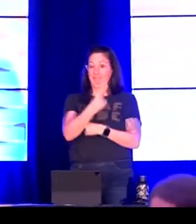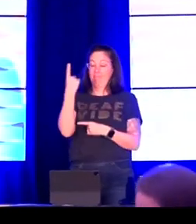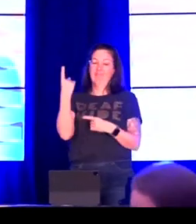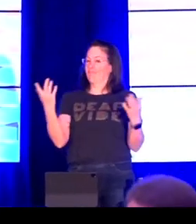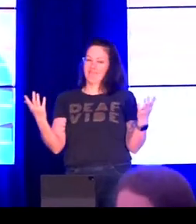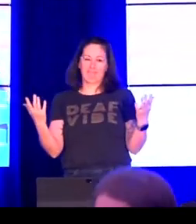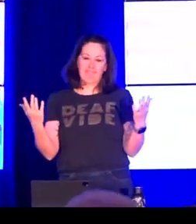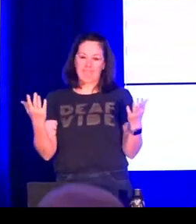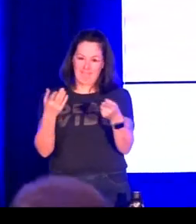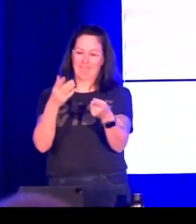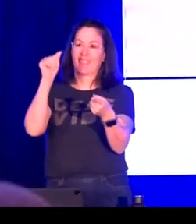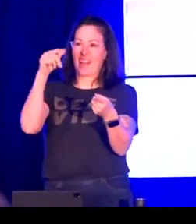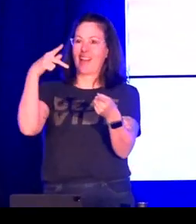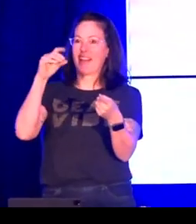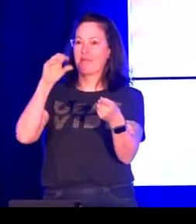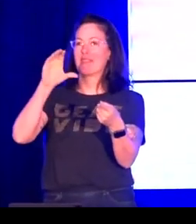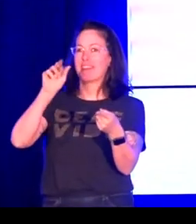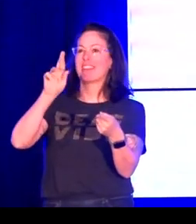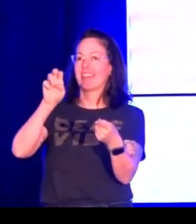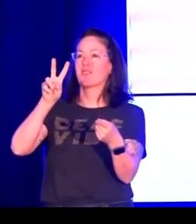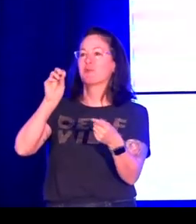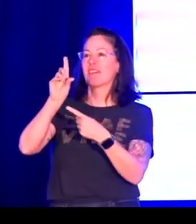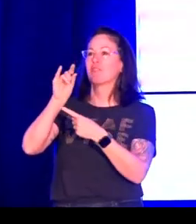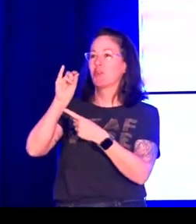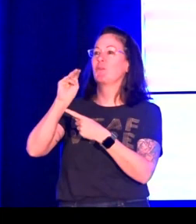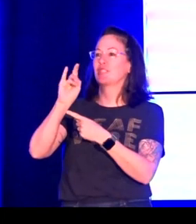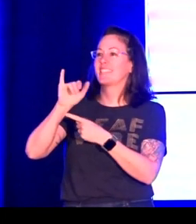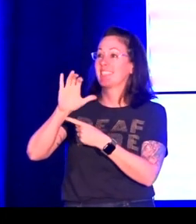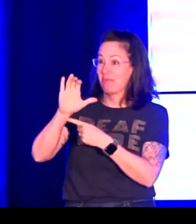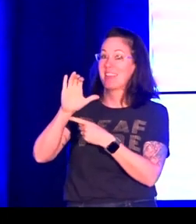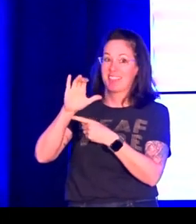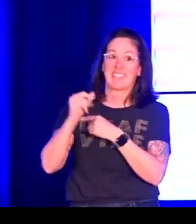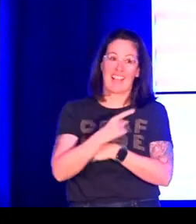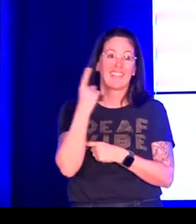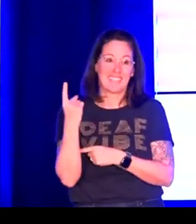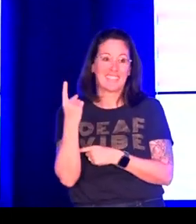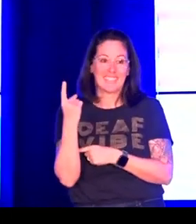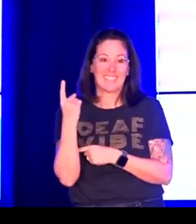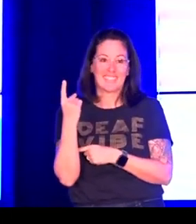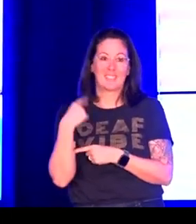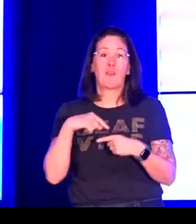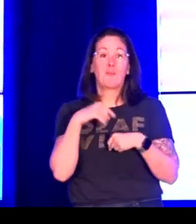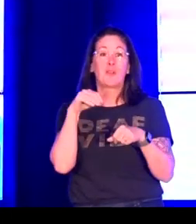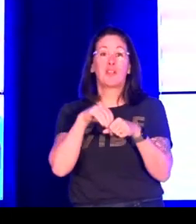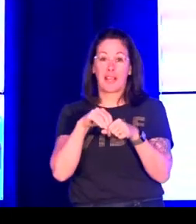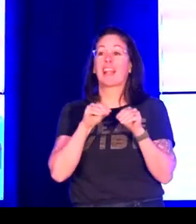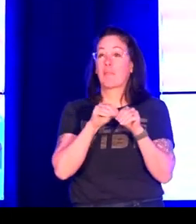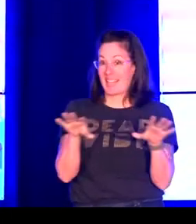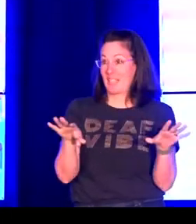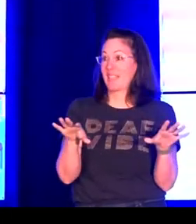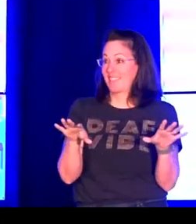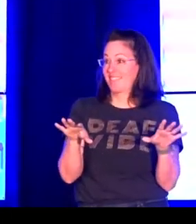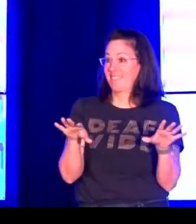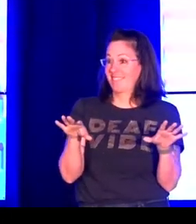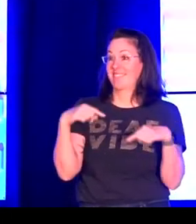Before I start, I have to take a moment to recognize these apoco-revolution-demic days that we find ourselves